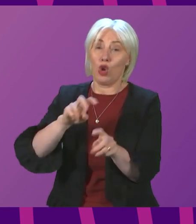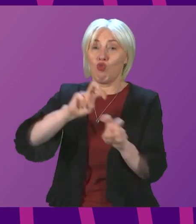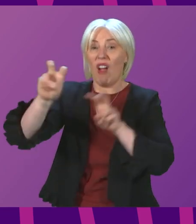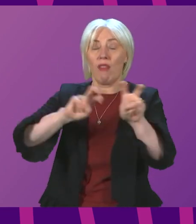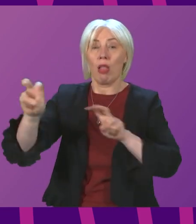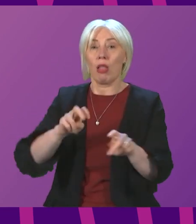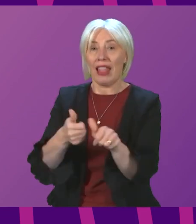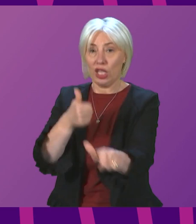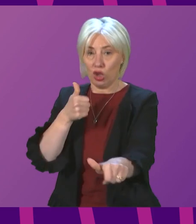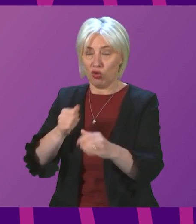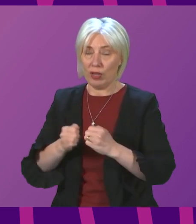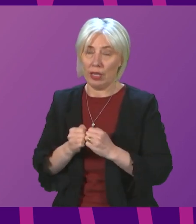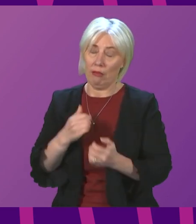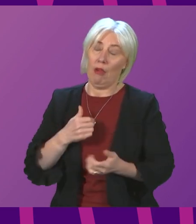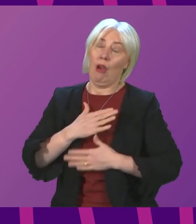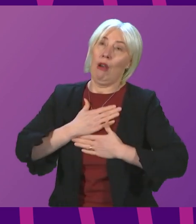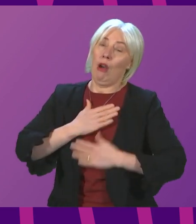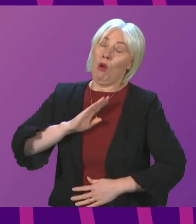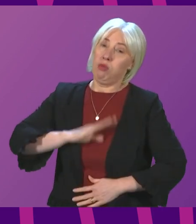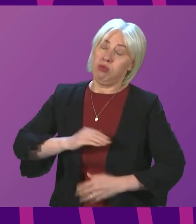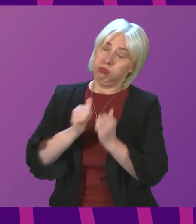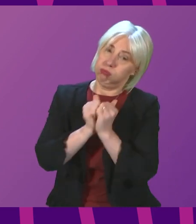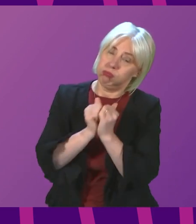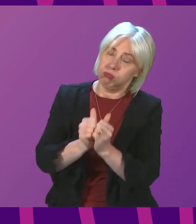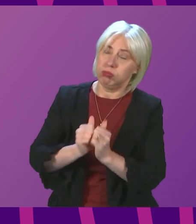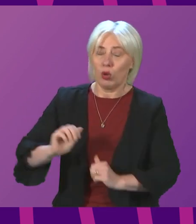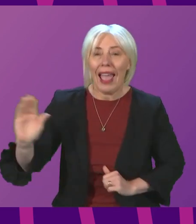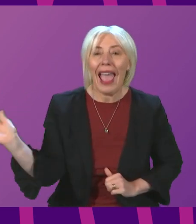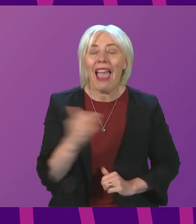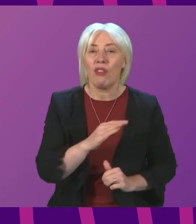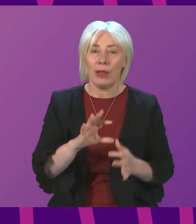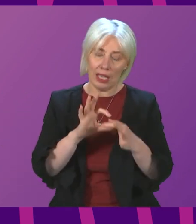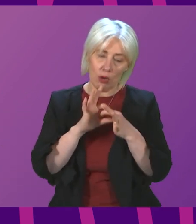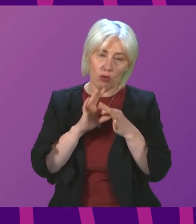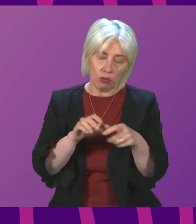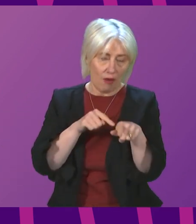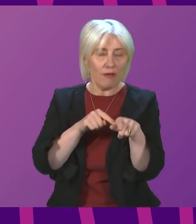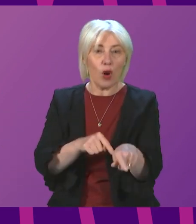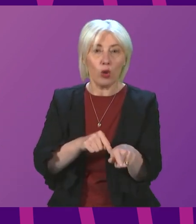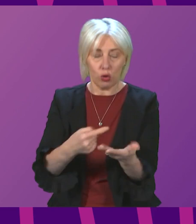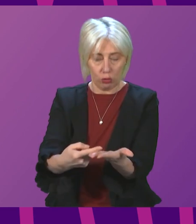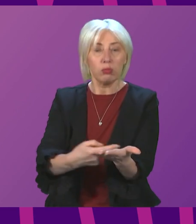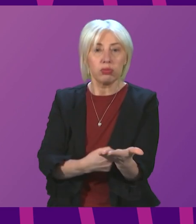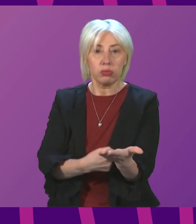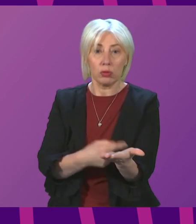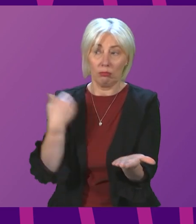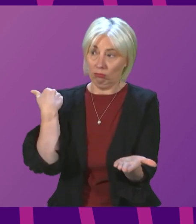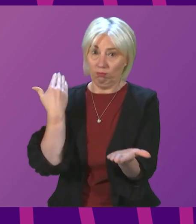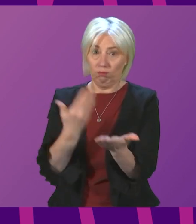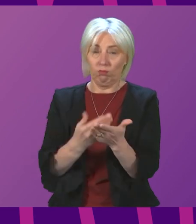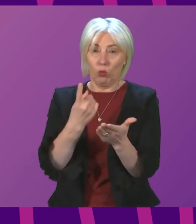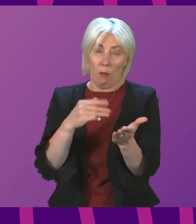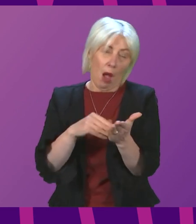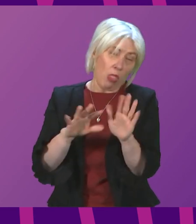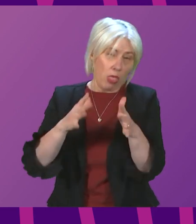I am hugely grateful to everyone who has complied with the tighter protective measures that have been in force over the past month